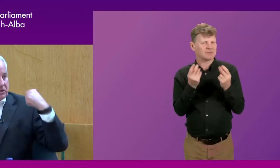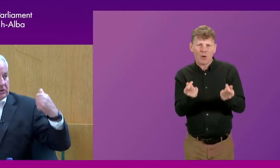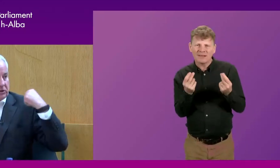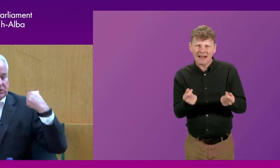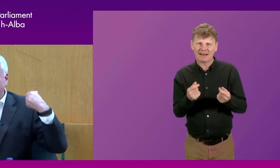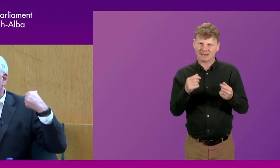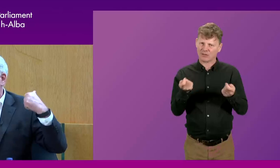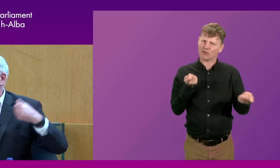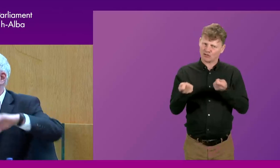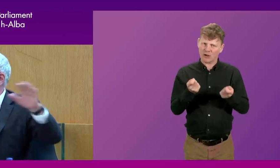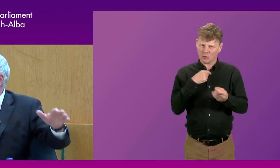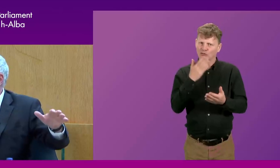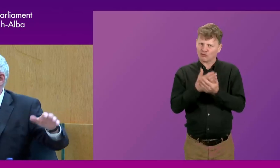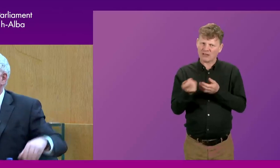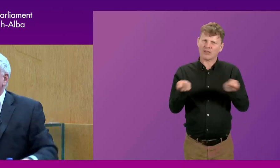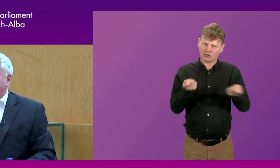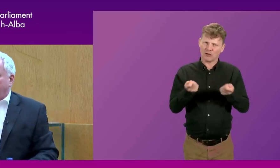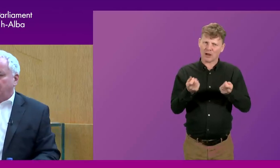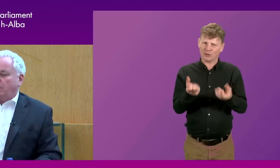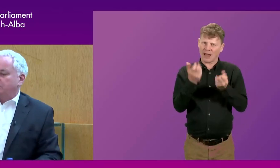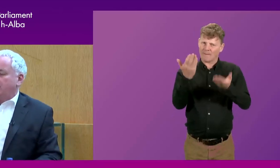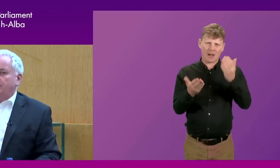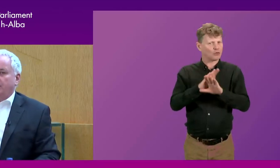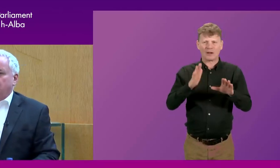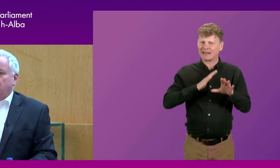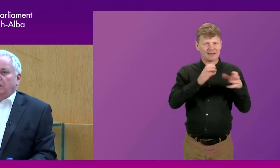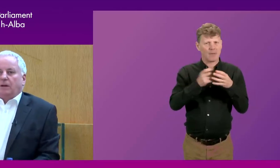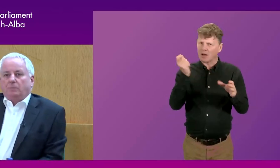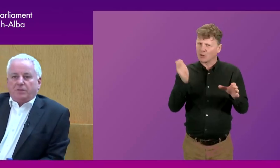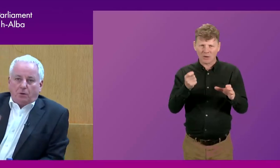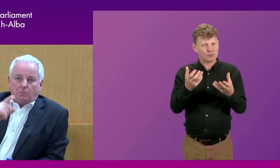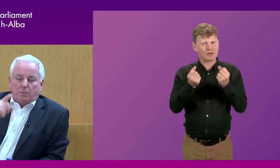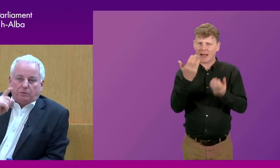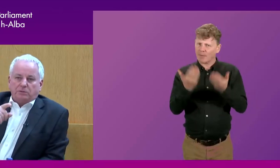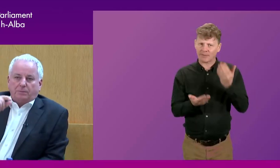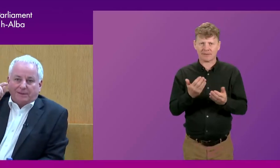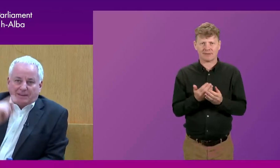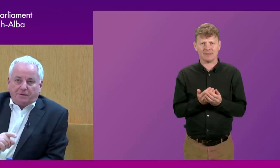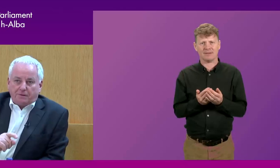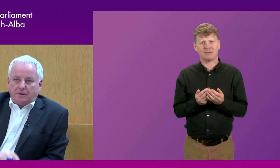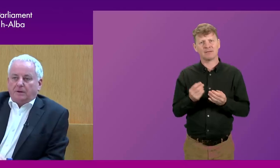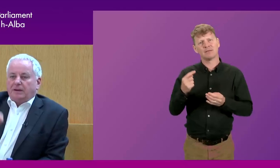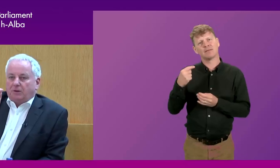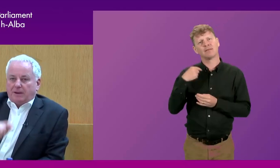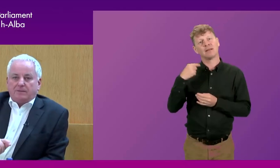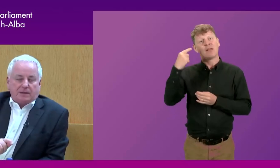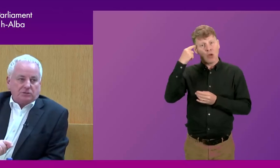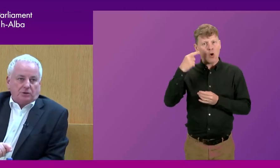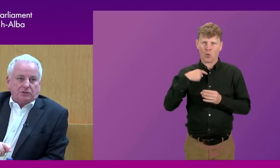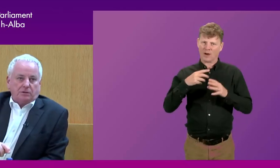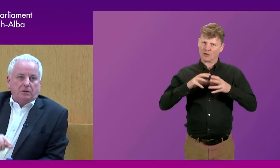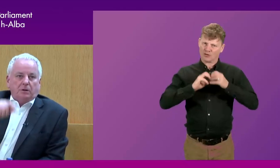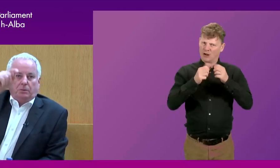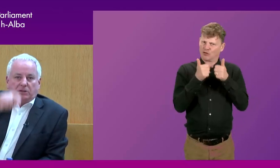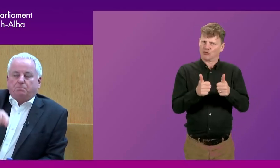hands of the chair. Trust the chair to get a balance. You don't need the party whips to get a balance. And we thought we were doing something different and creating that